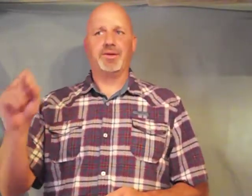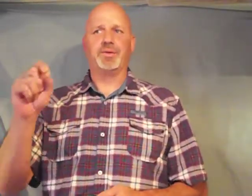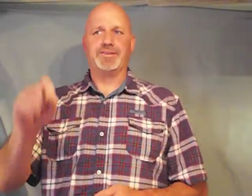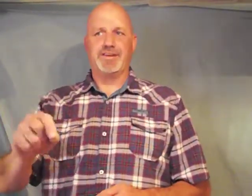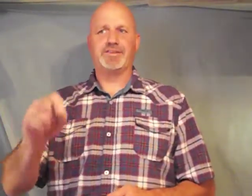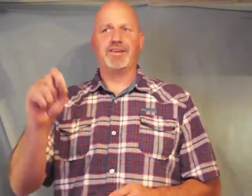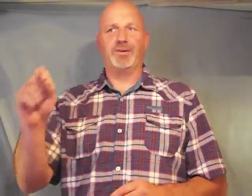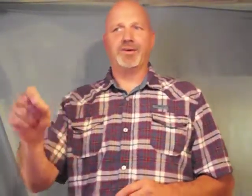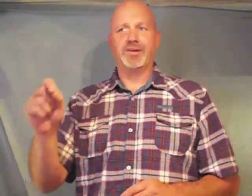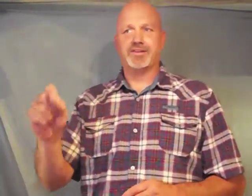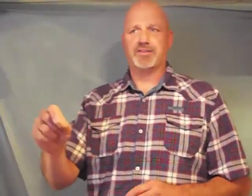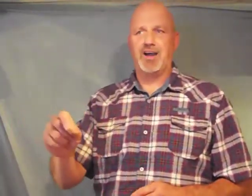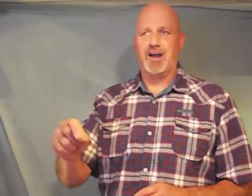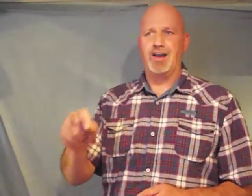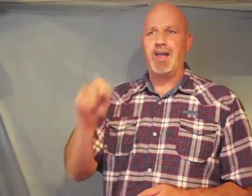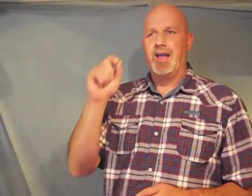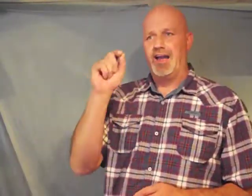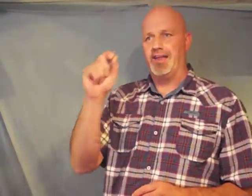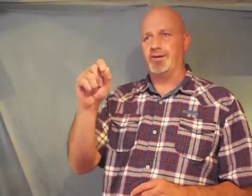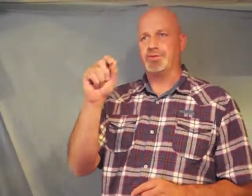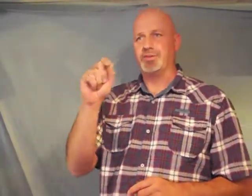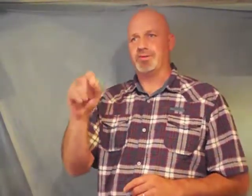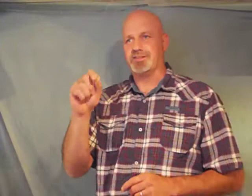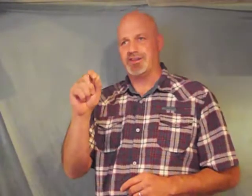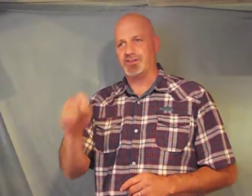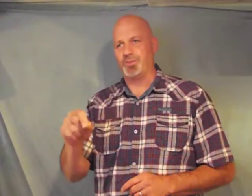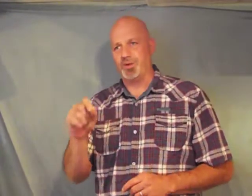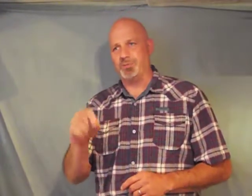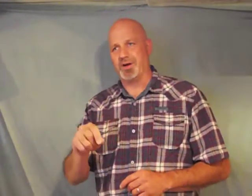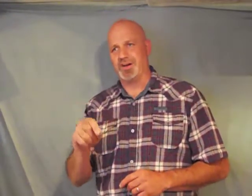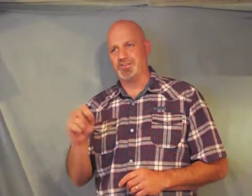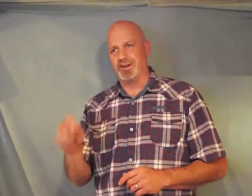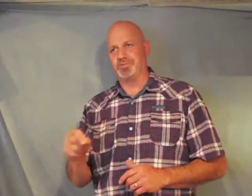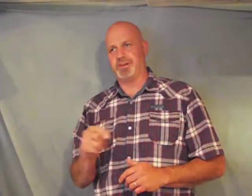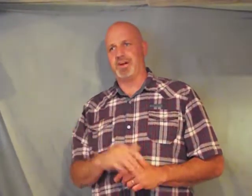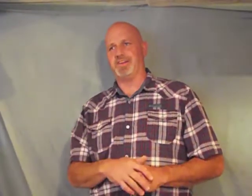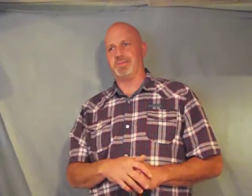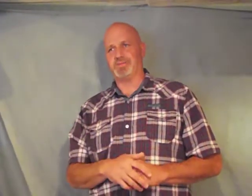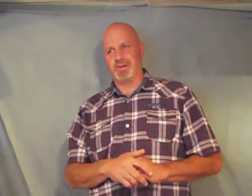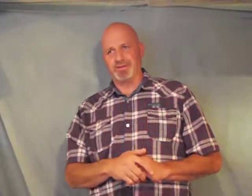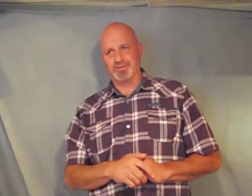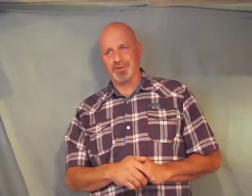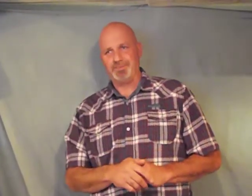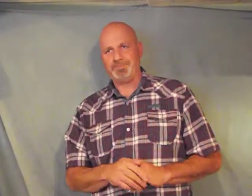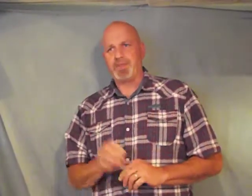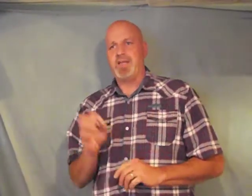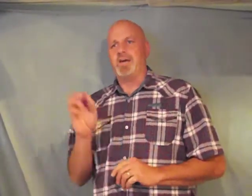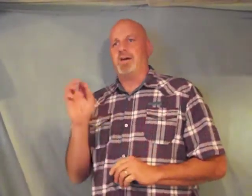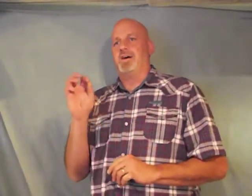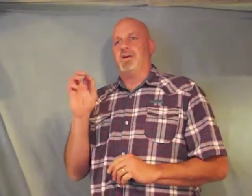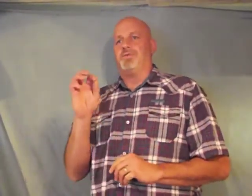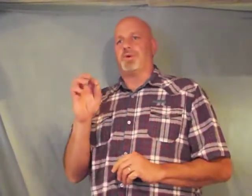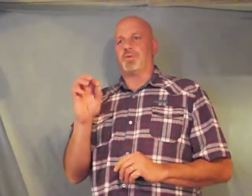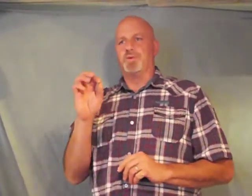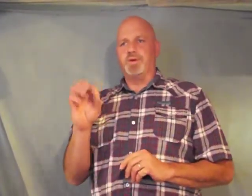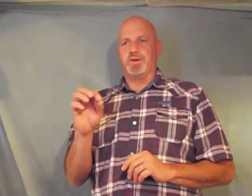resists the ordinance of God and those who resist will bring judgment on themselves for rulers